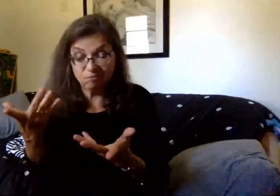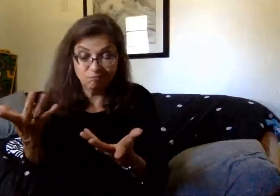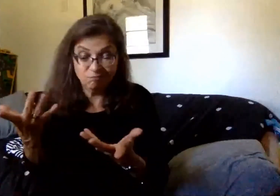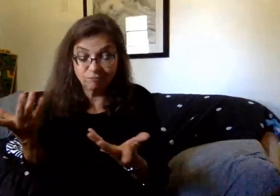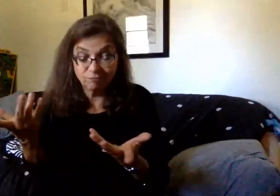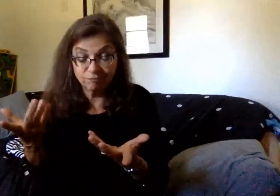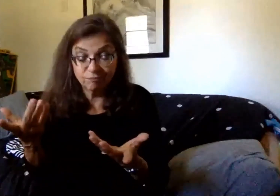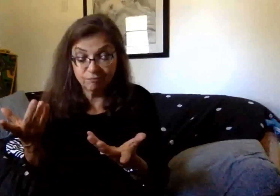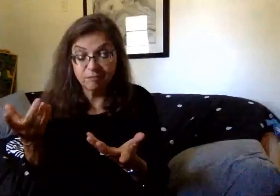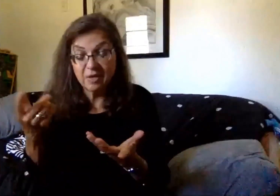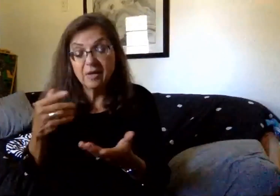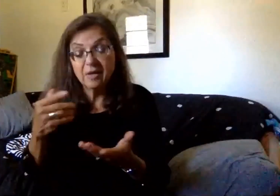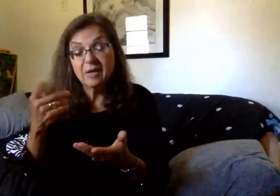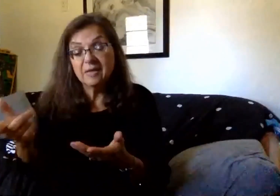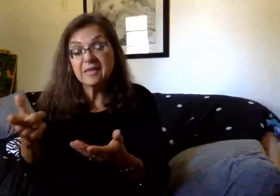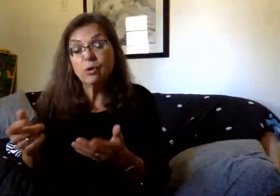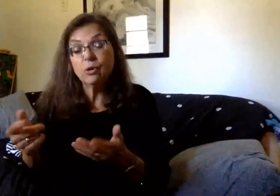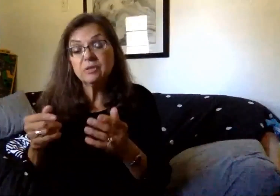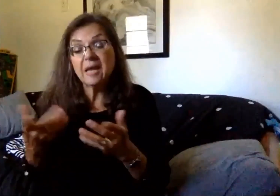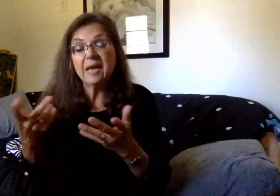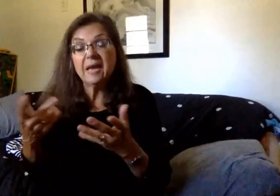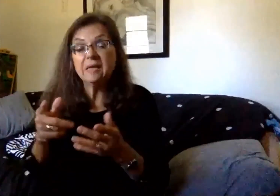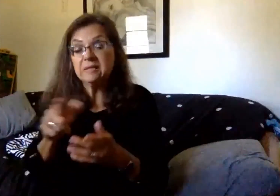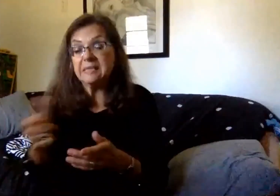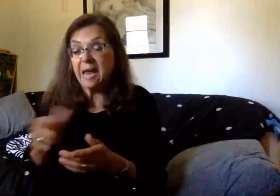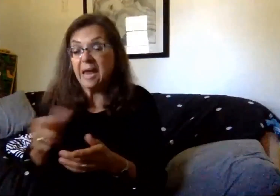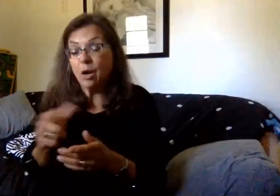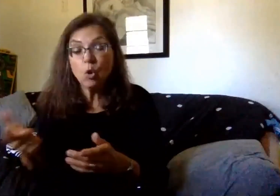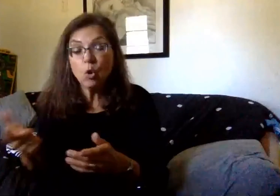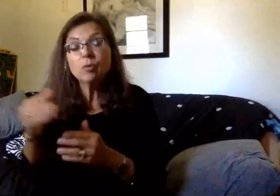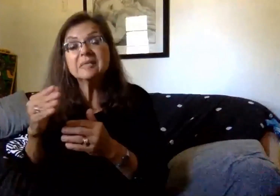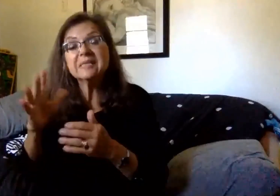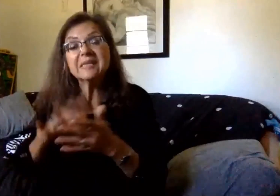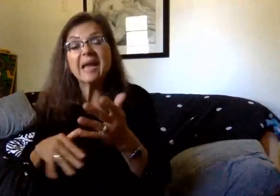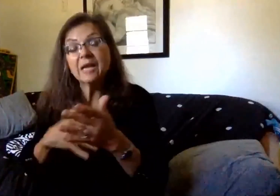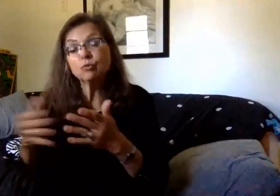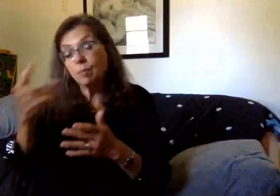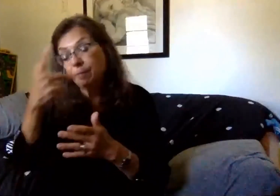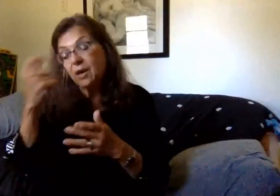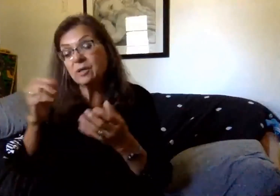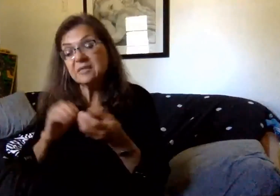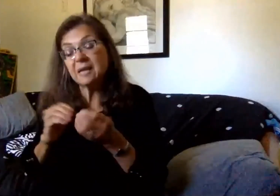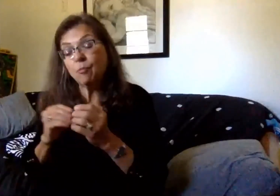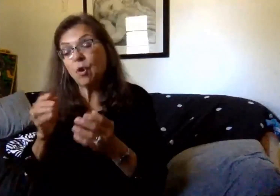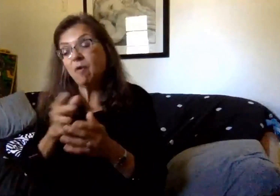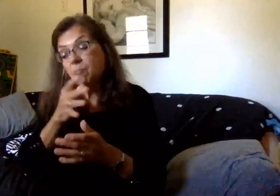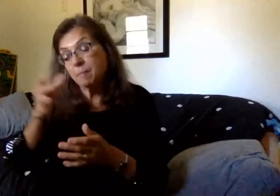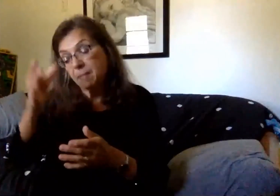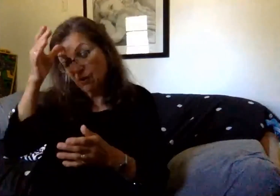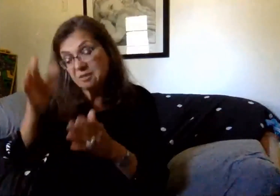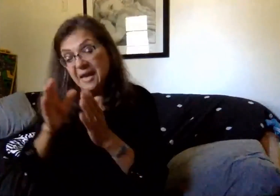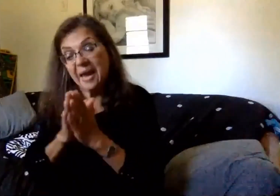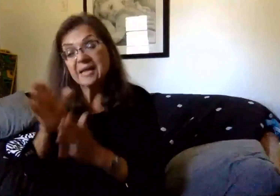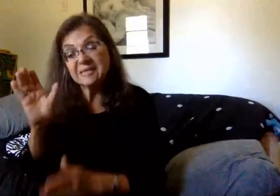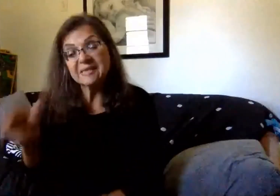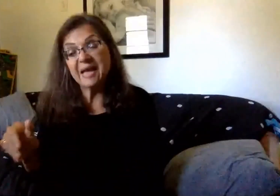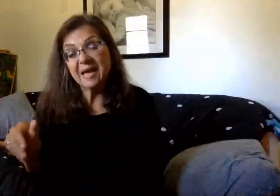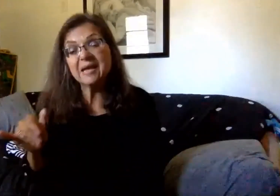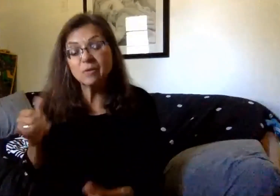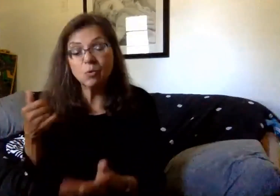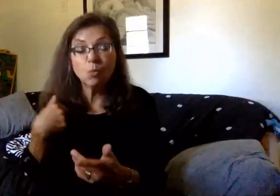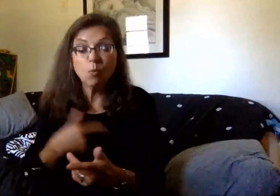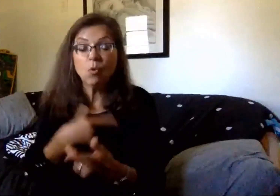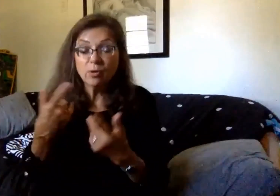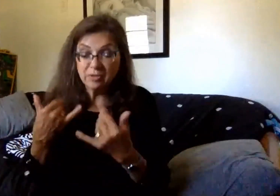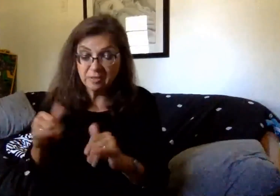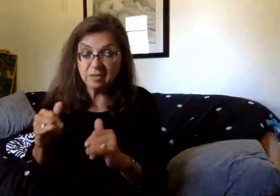some sort of staggered schedule for parents coming in because of the number of parents asking for that. Again, it's a work in progress, but we'll